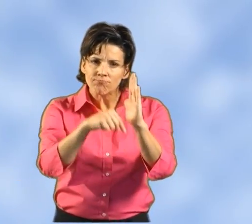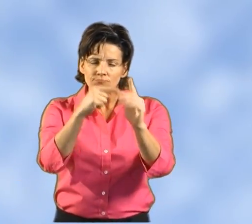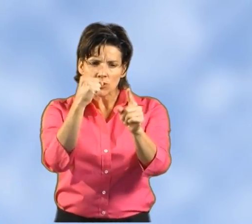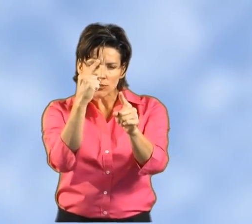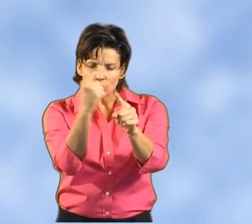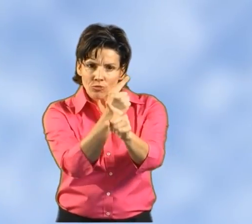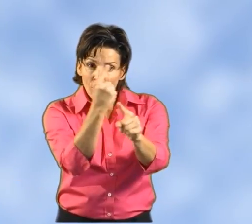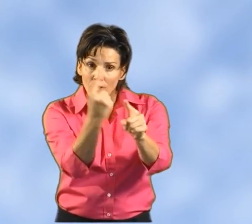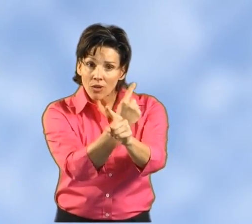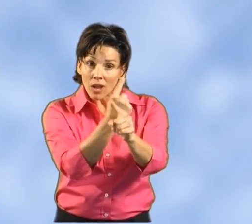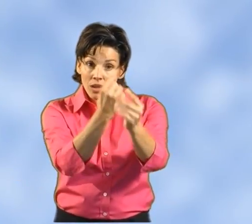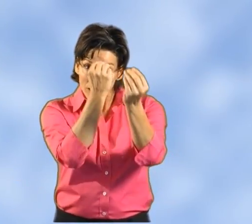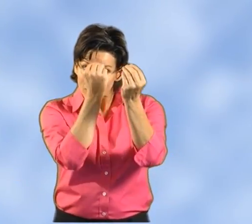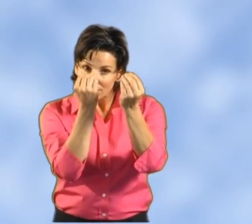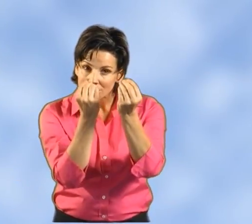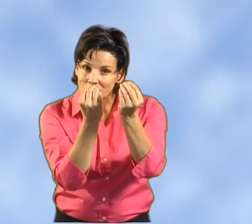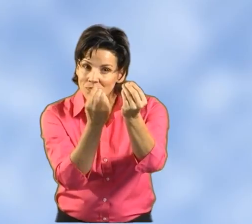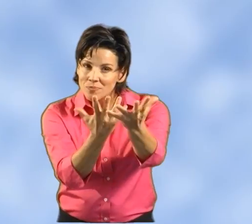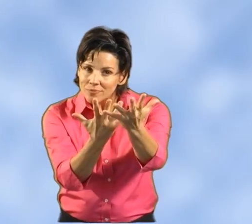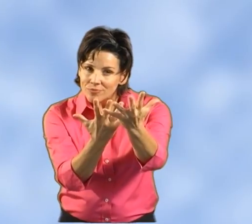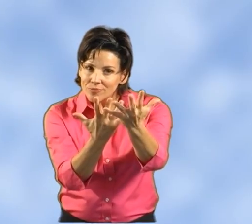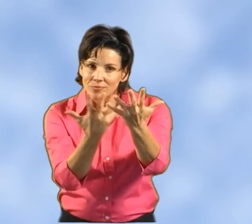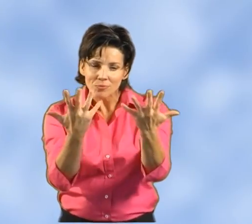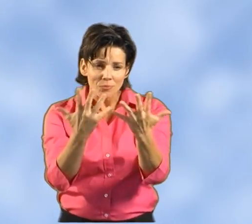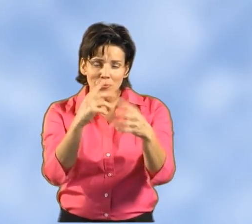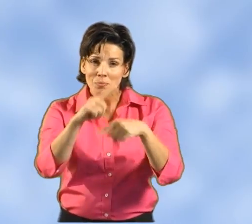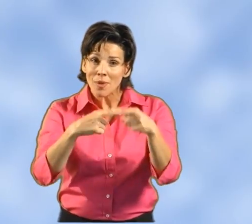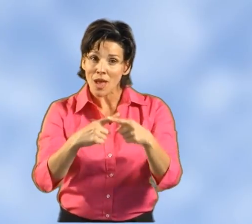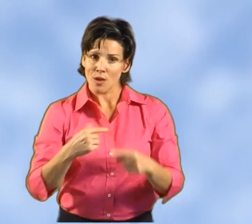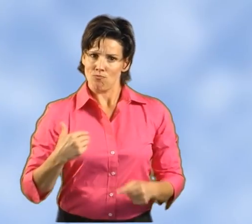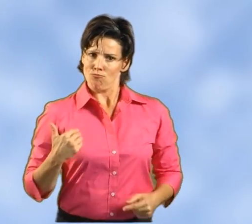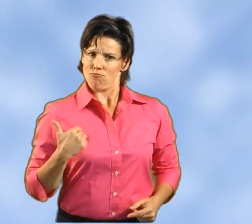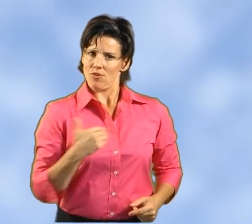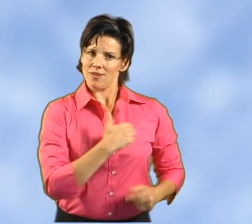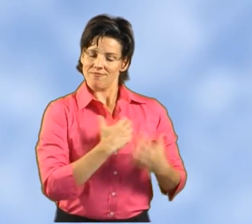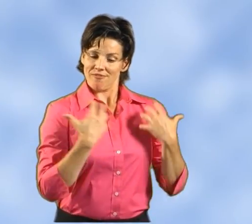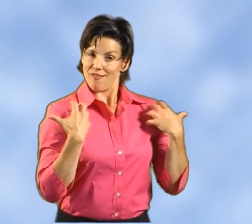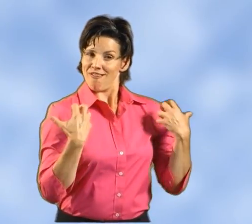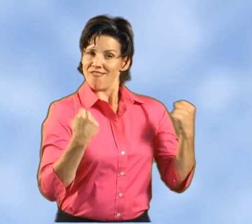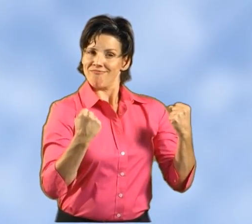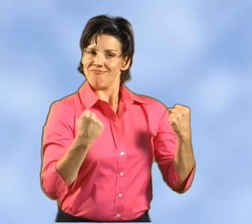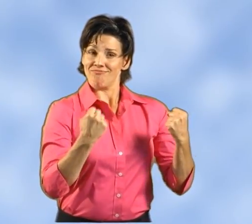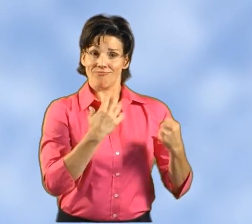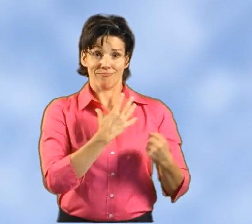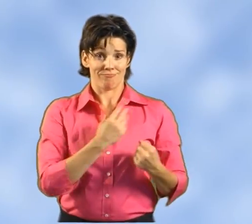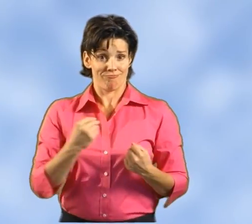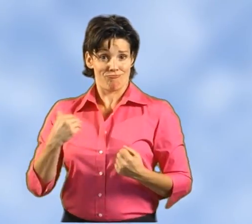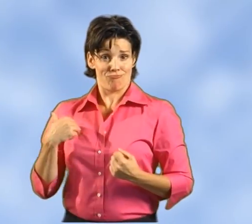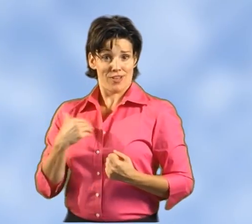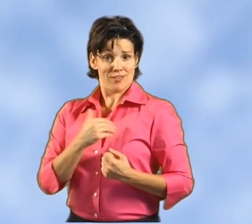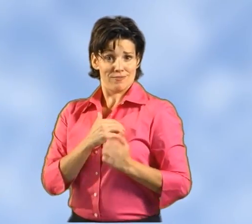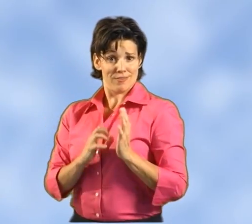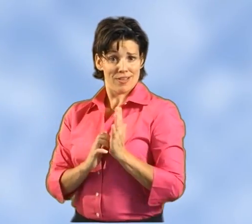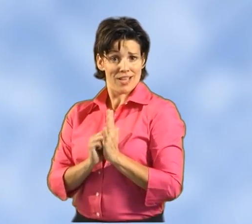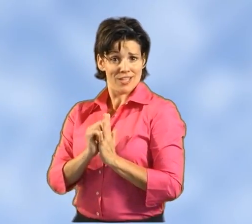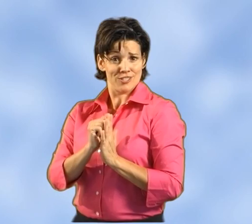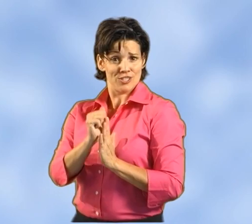correct information about breast health and breast cancer.